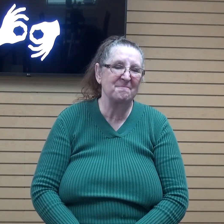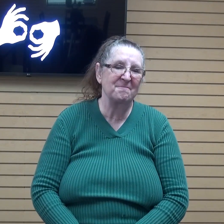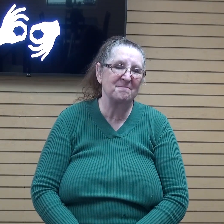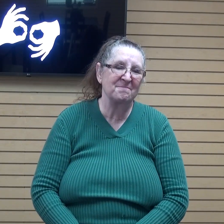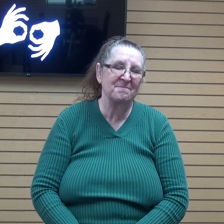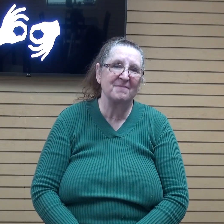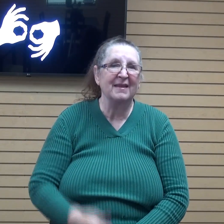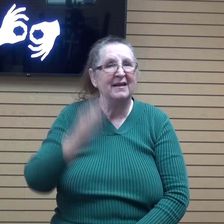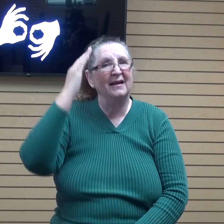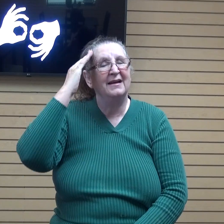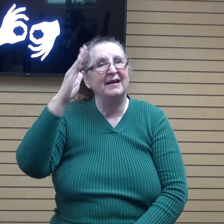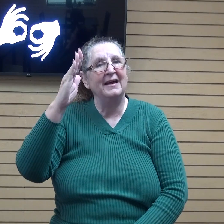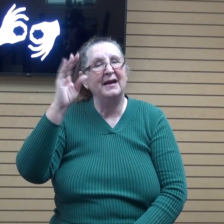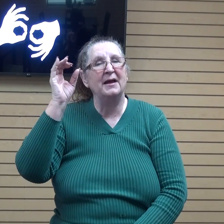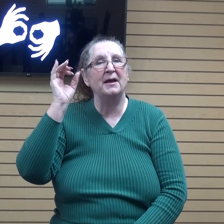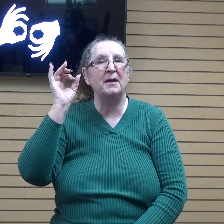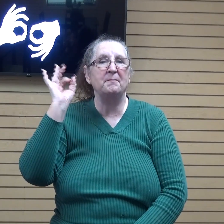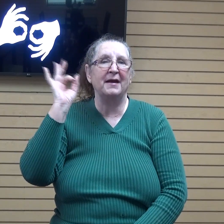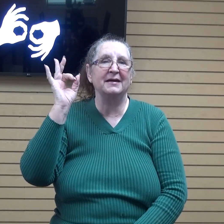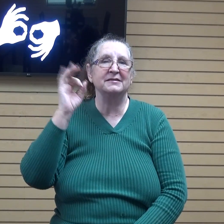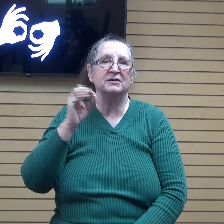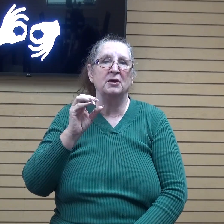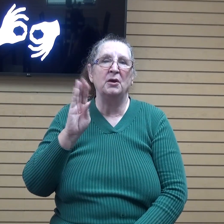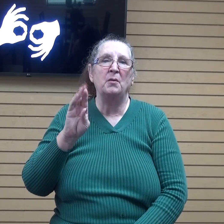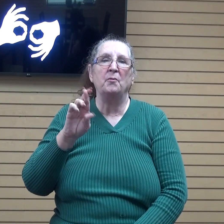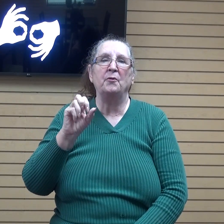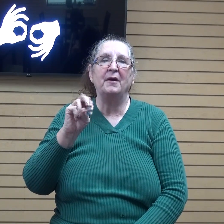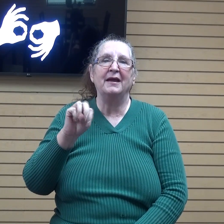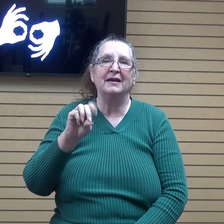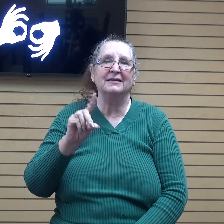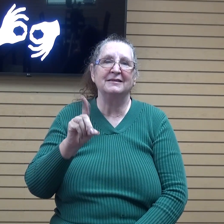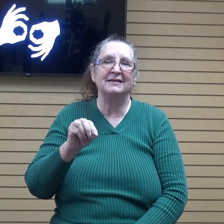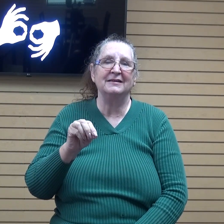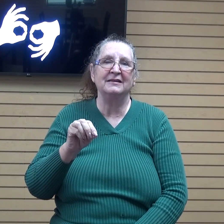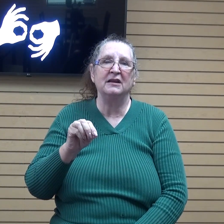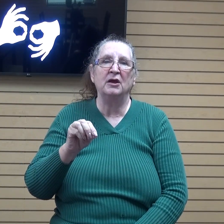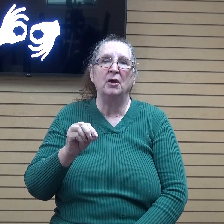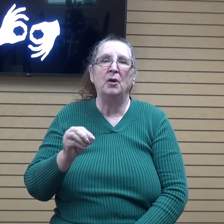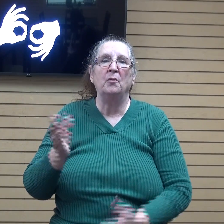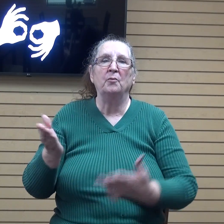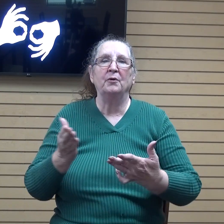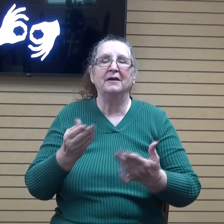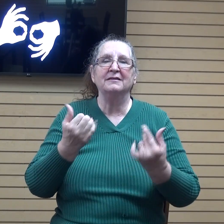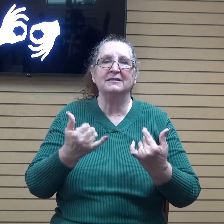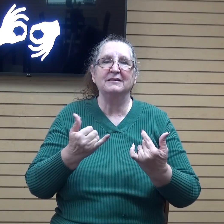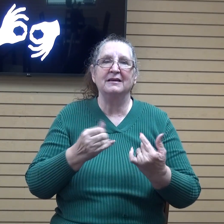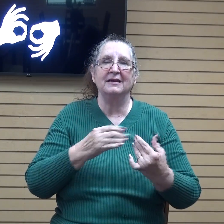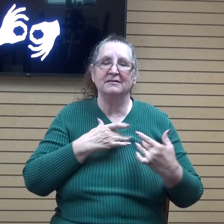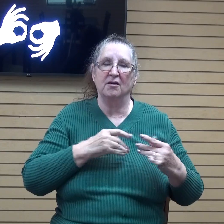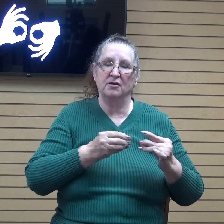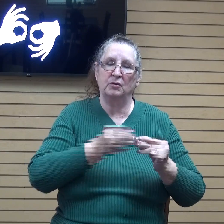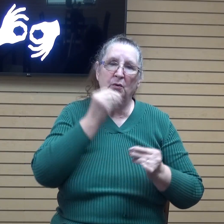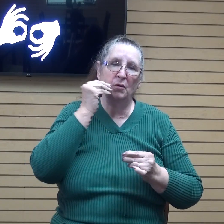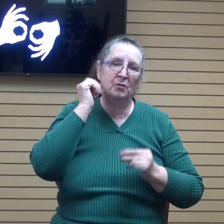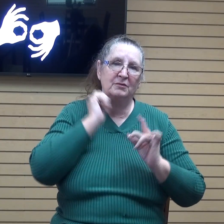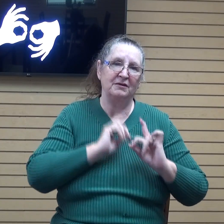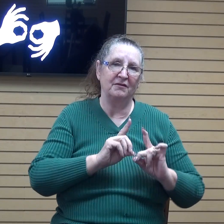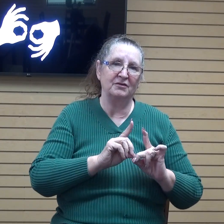hey guys pastor brandon here bringing you today's heart to home daily devotional it's great to be with you guys i'm going to keep it